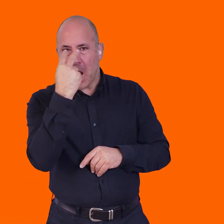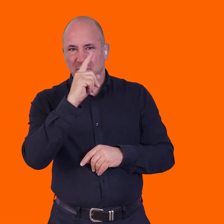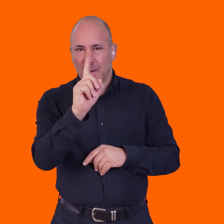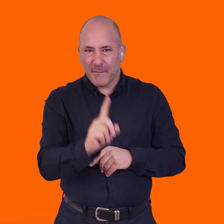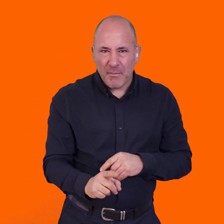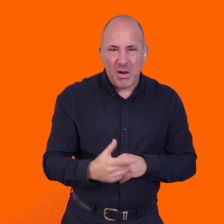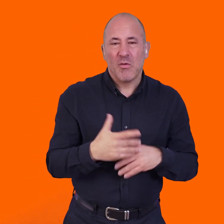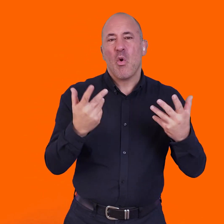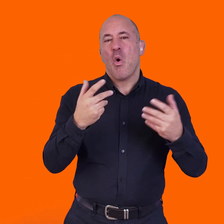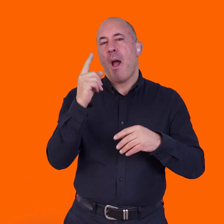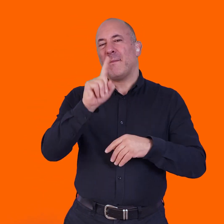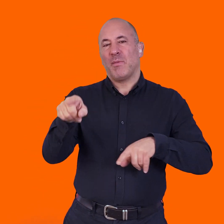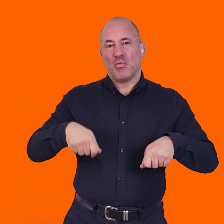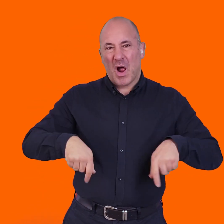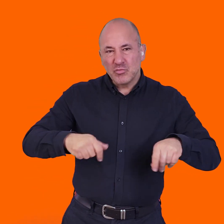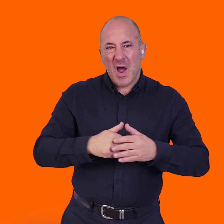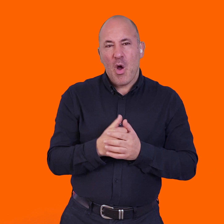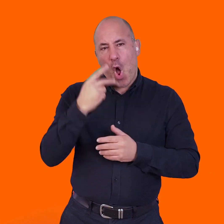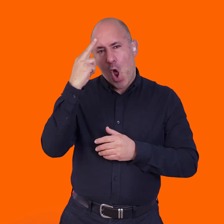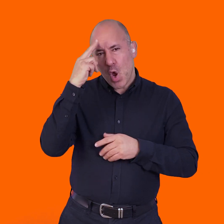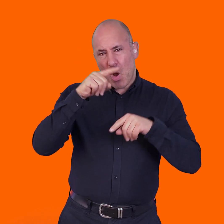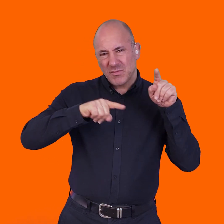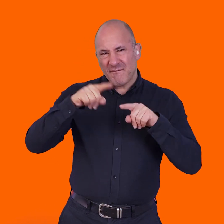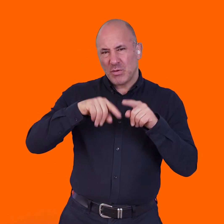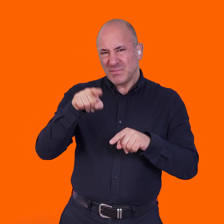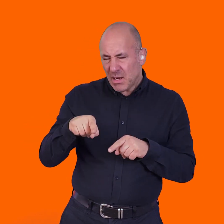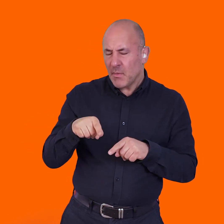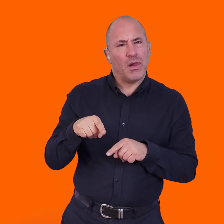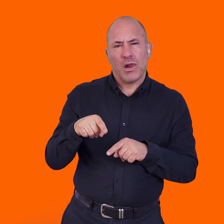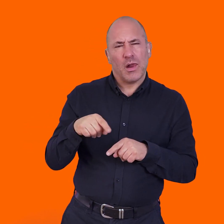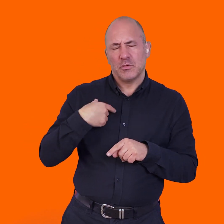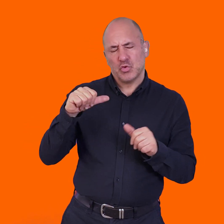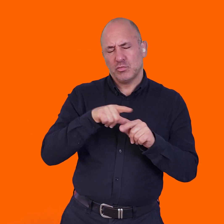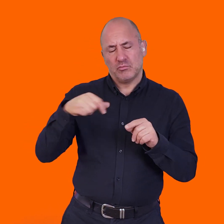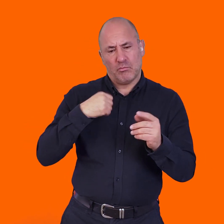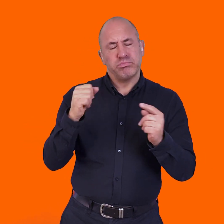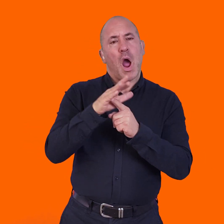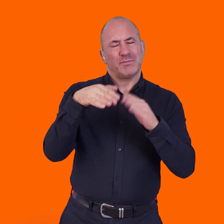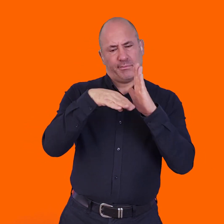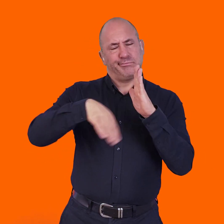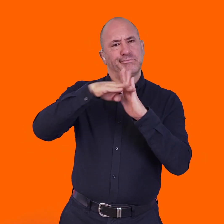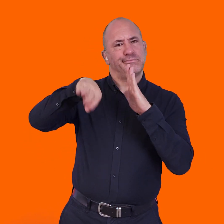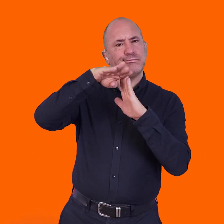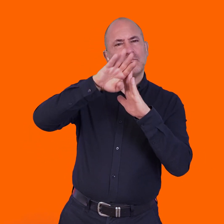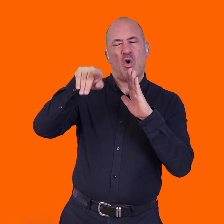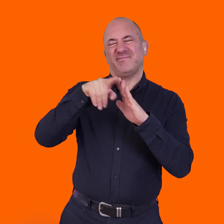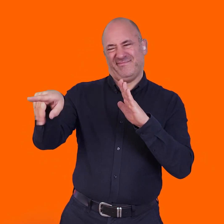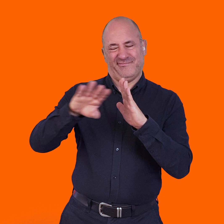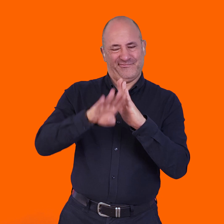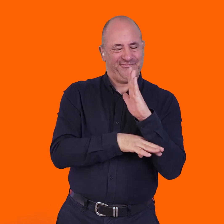art experiences, say, deaf or blind people or people in wheelchairs or neurodivergent people, to try and prioritise